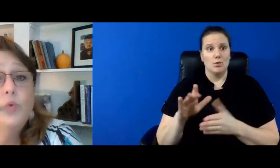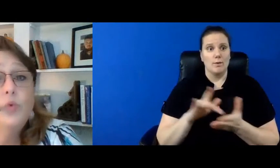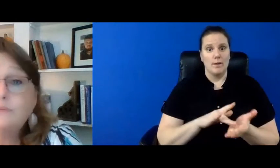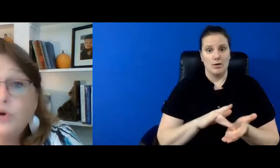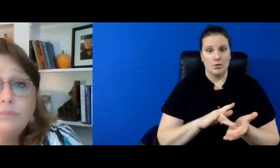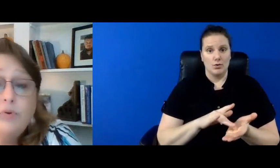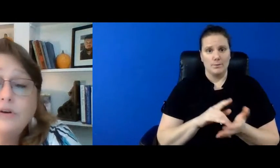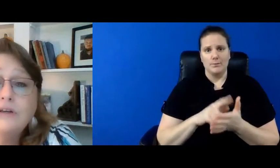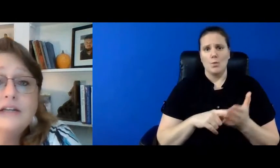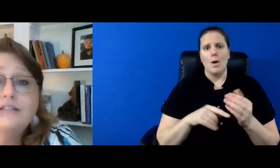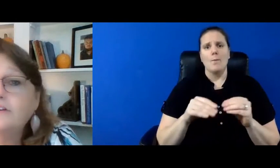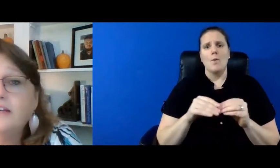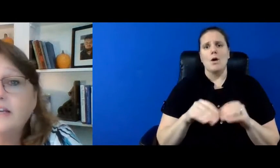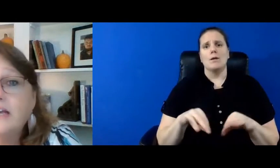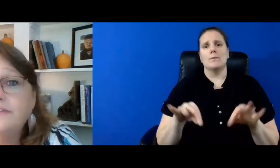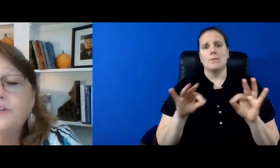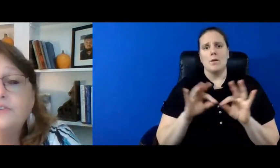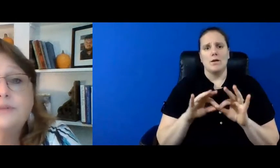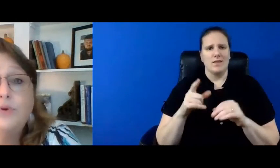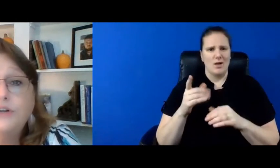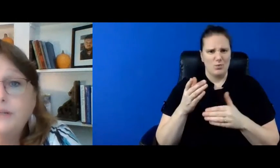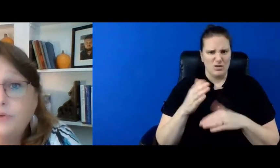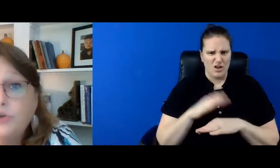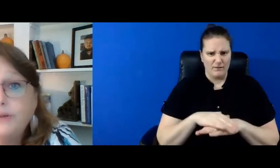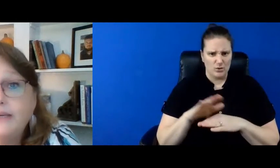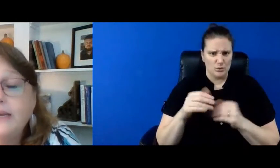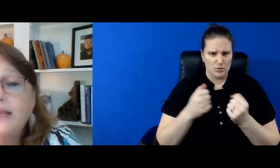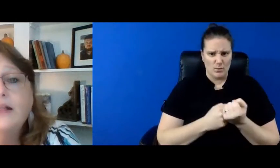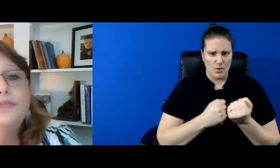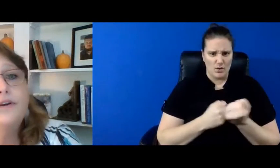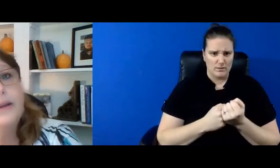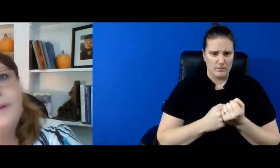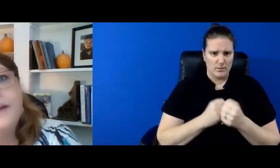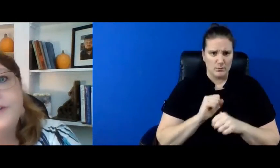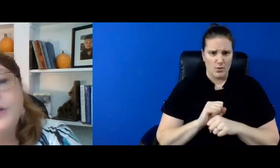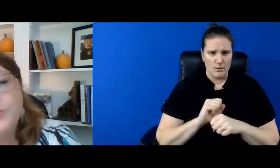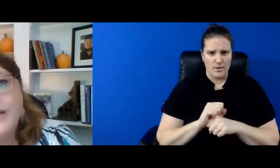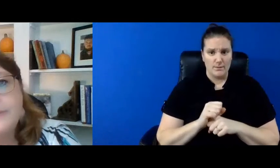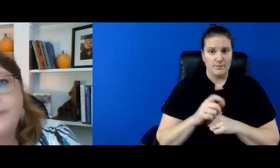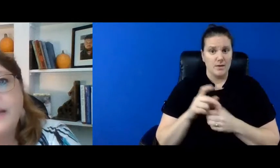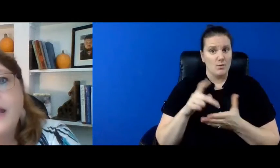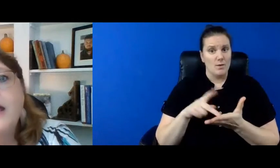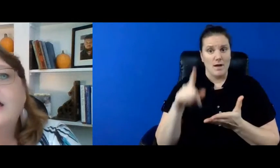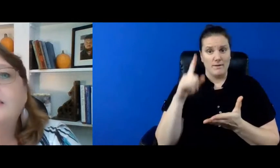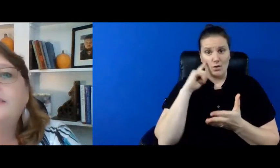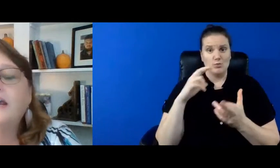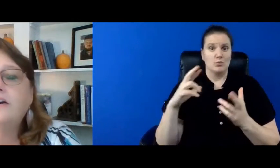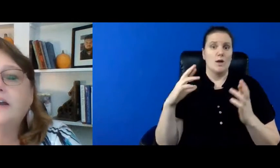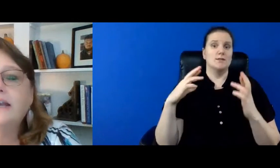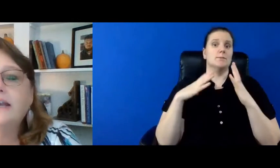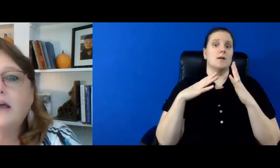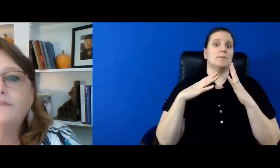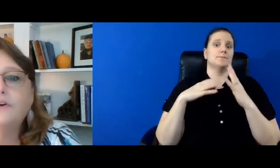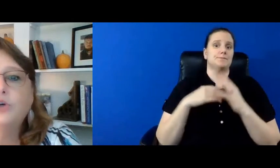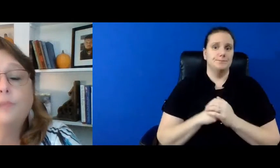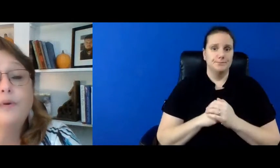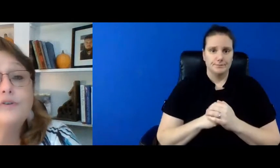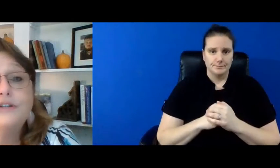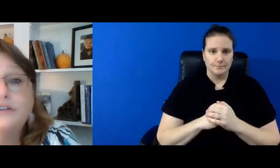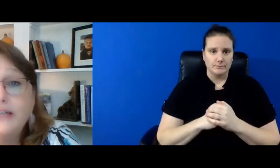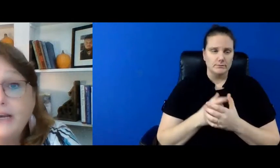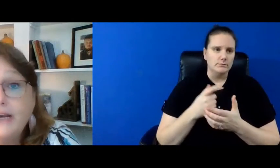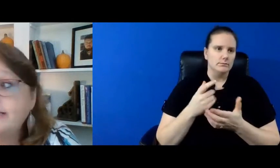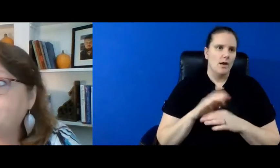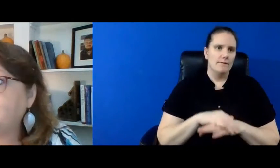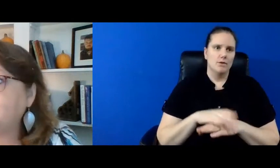what's more important is they're going to cover your supported employment they're going to pay for your respite they're going to cover your